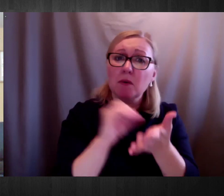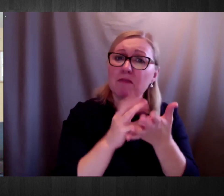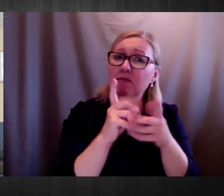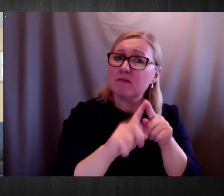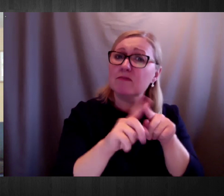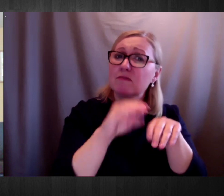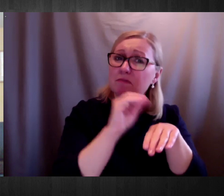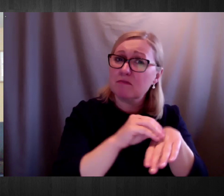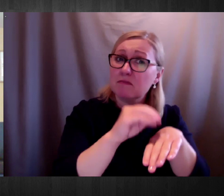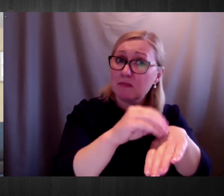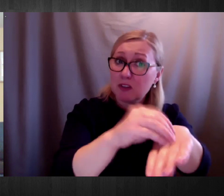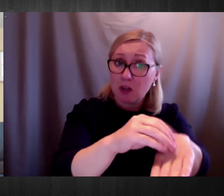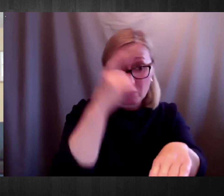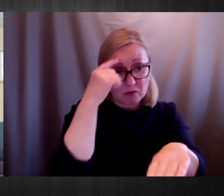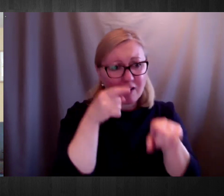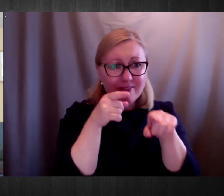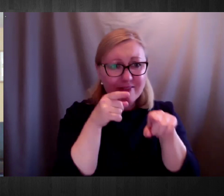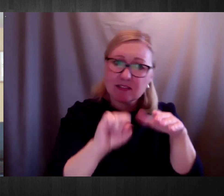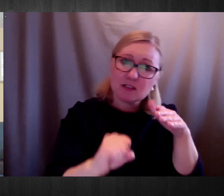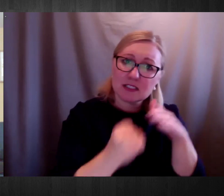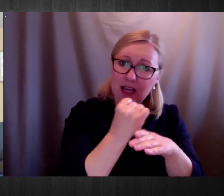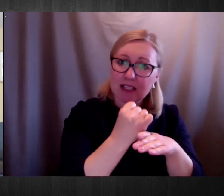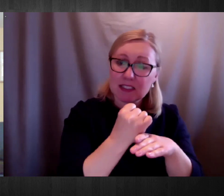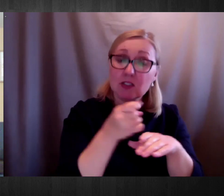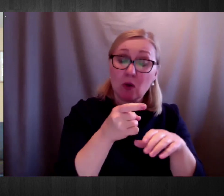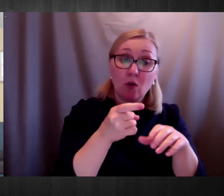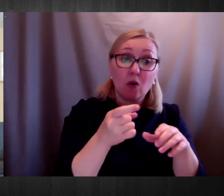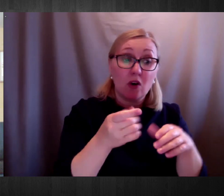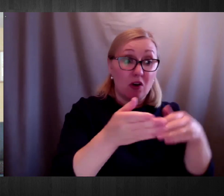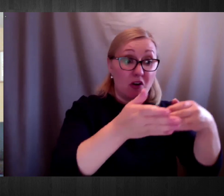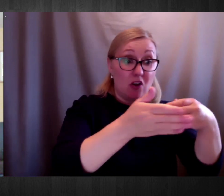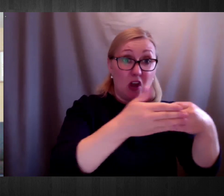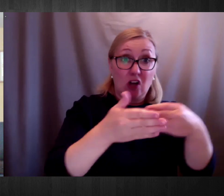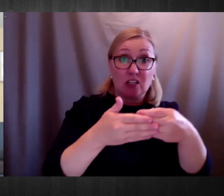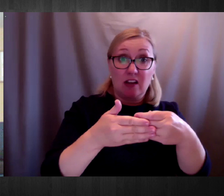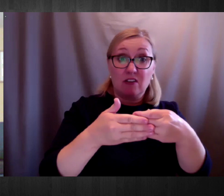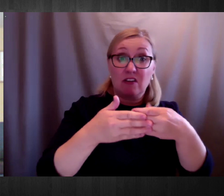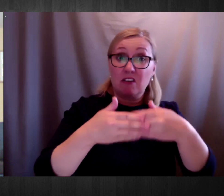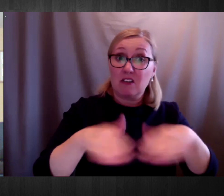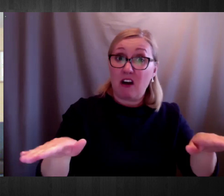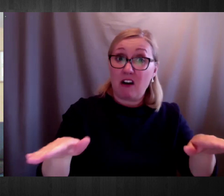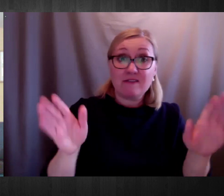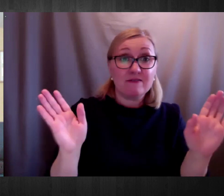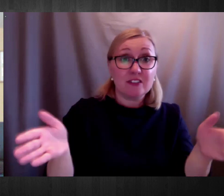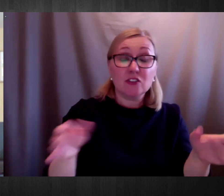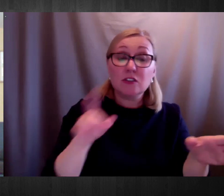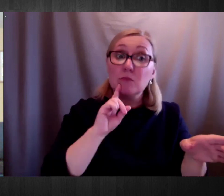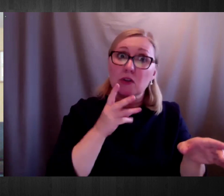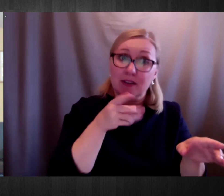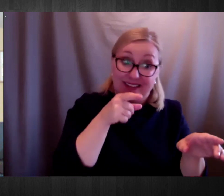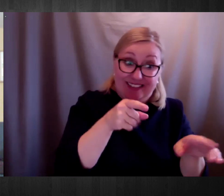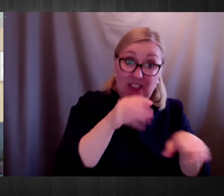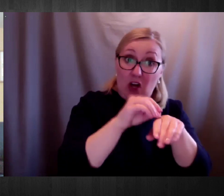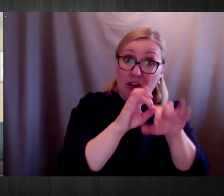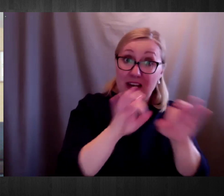going to keep on after the lockdown is gone. So a lot of these Zoom-based online activities, they're